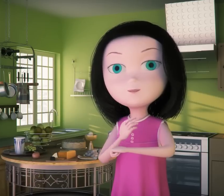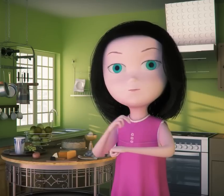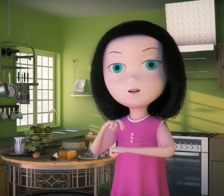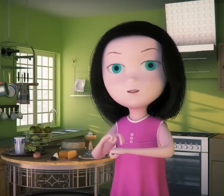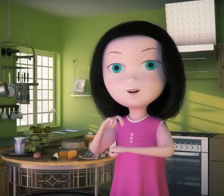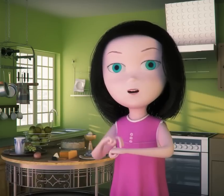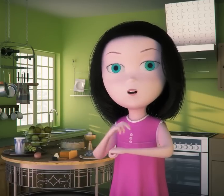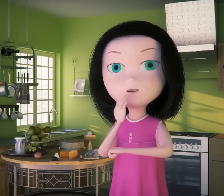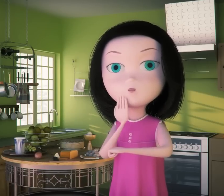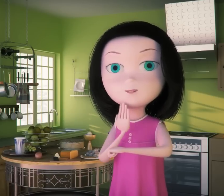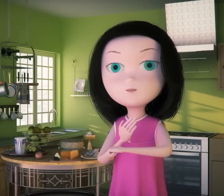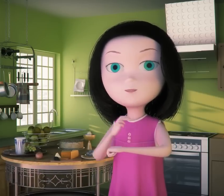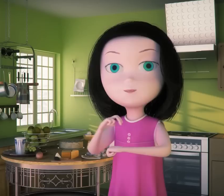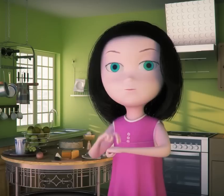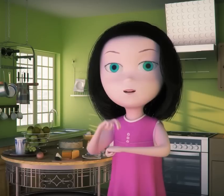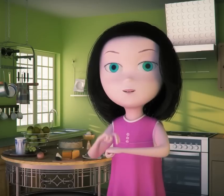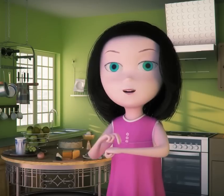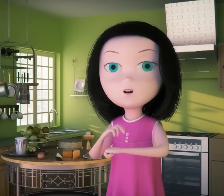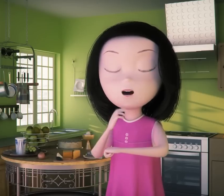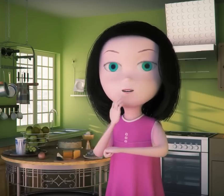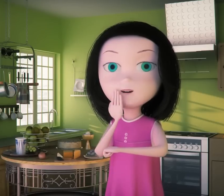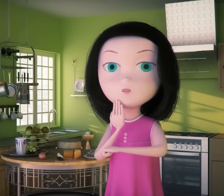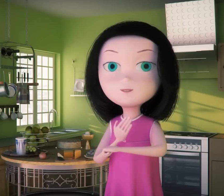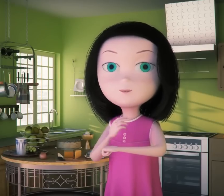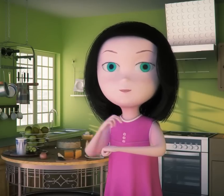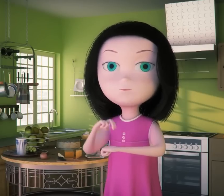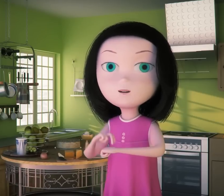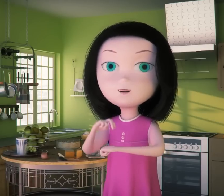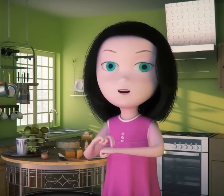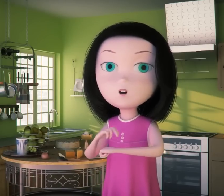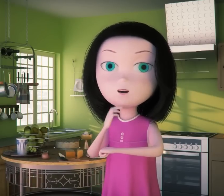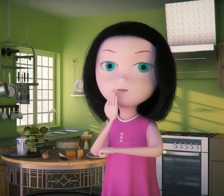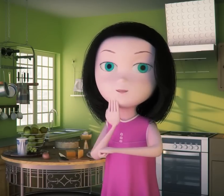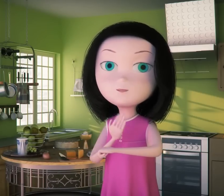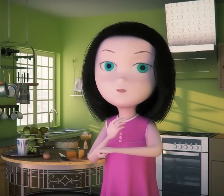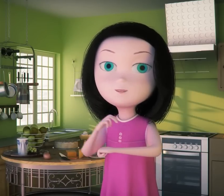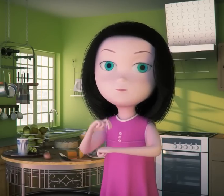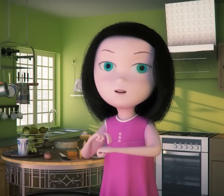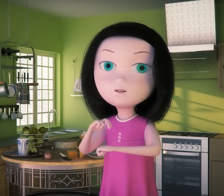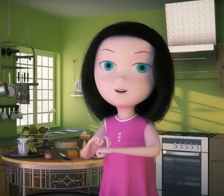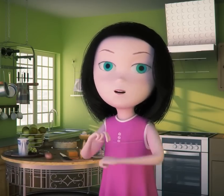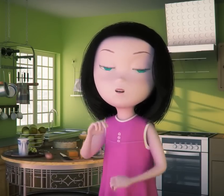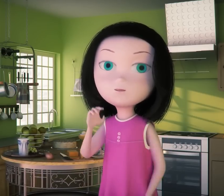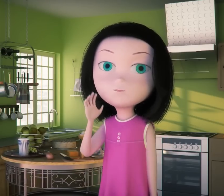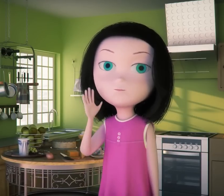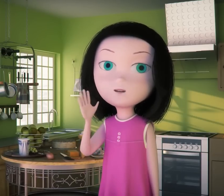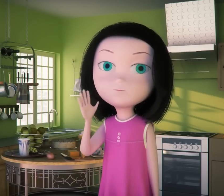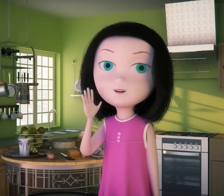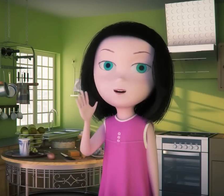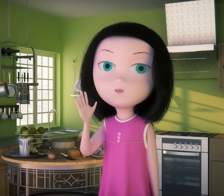said, potato, sweet, sweet potato Mommy, I'm so